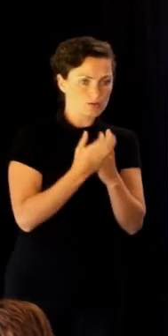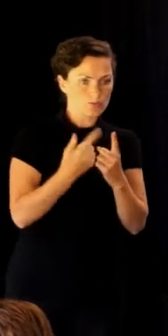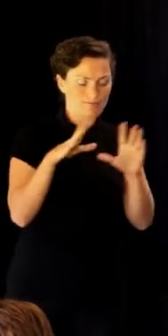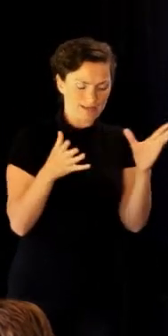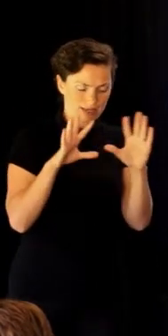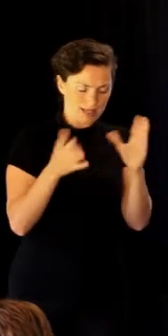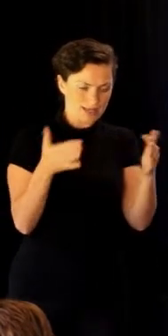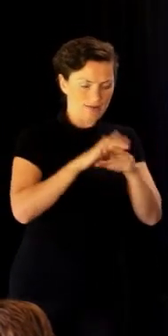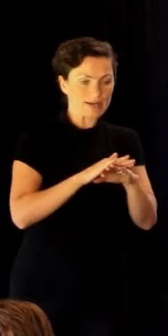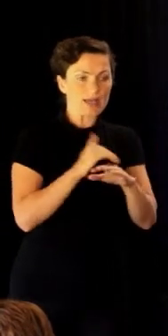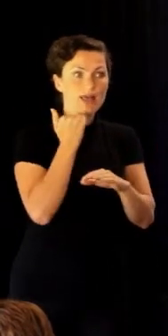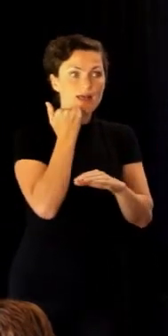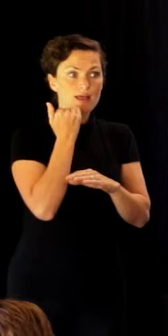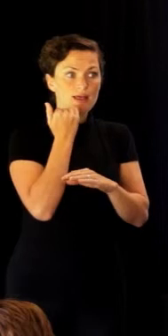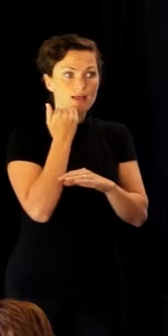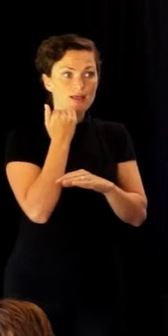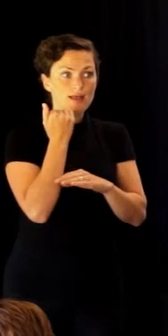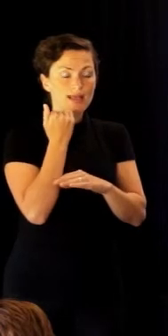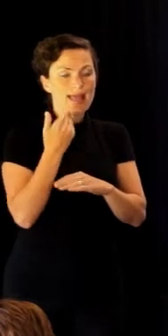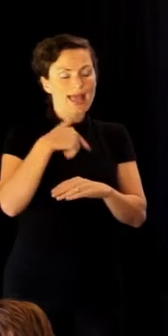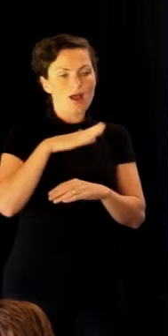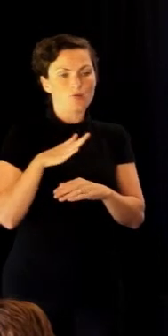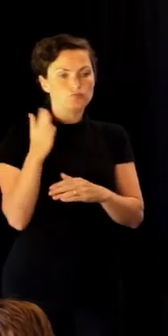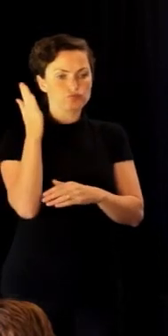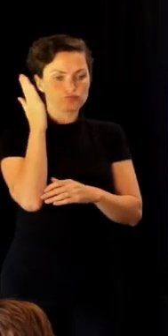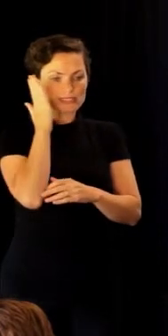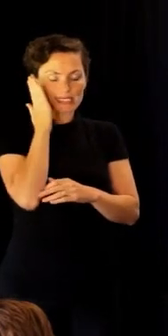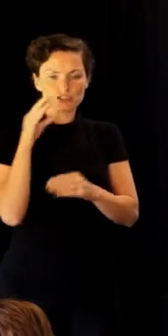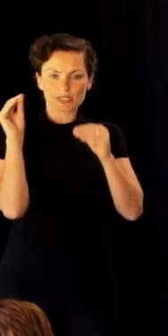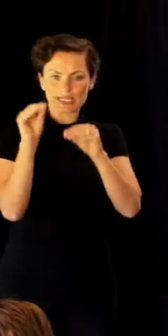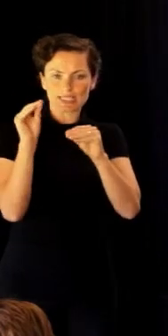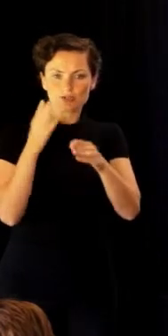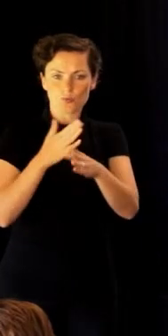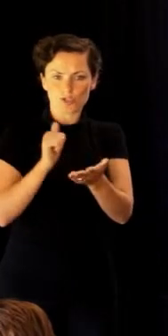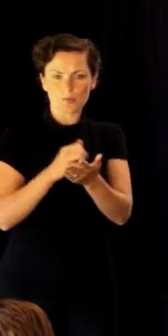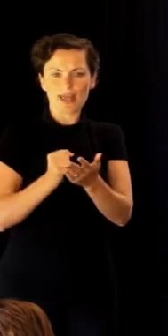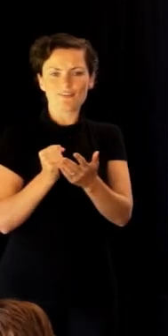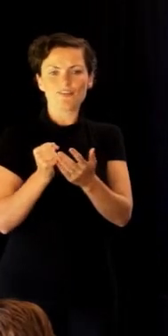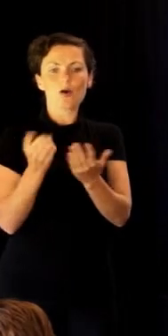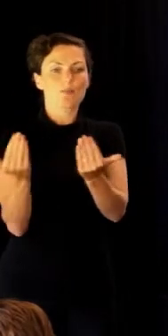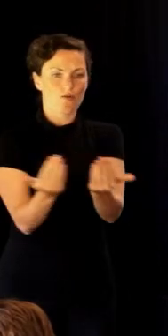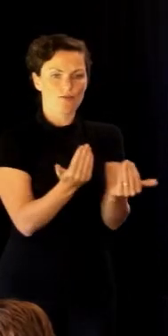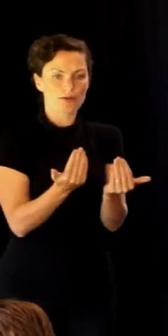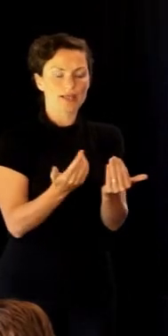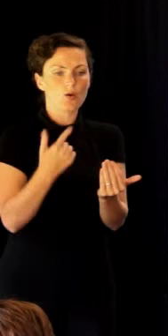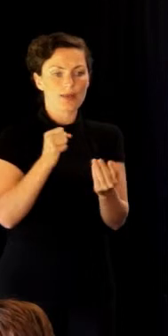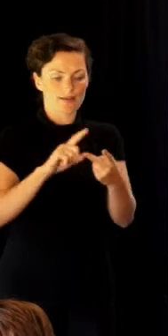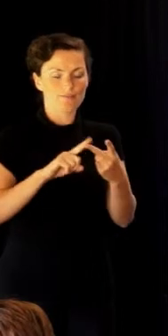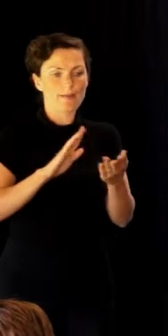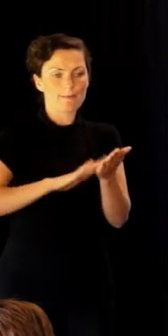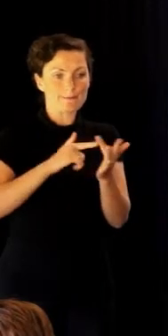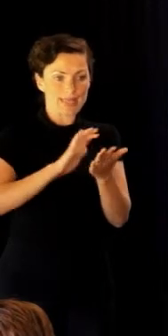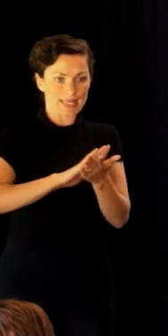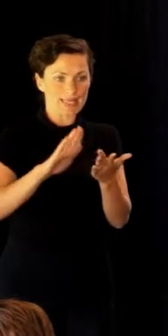have a pōpuri and a residential educational workshops, if that's appropriate. We have mehi whenever that is